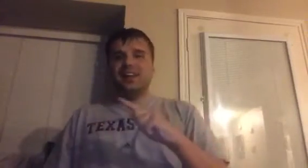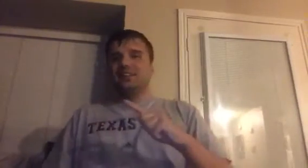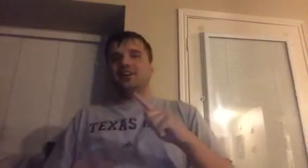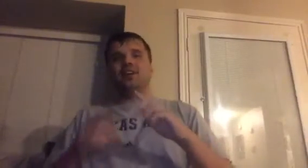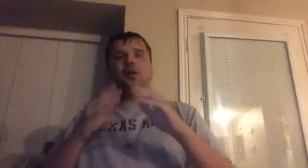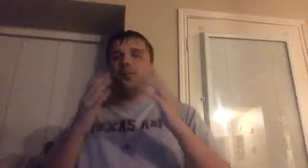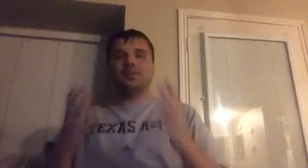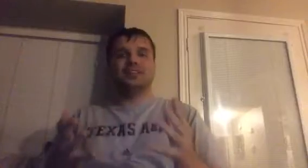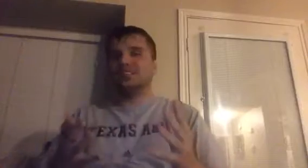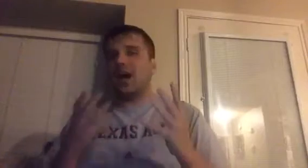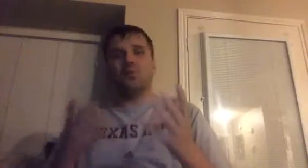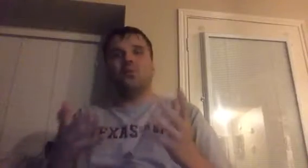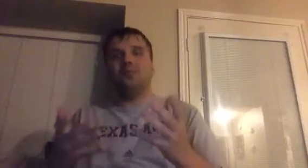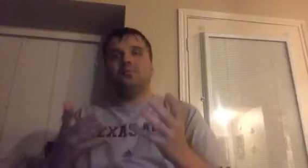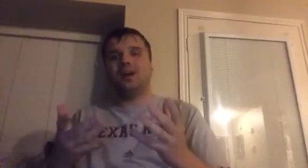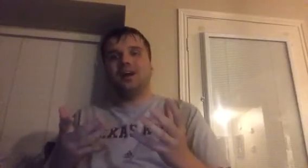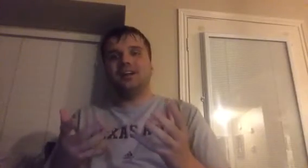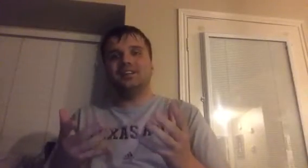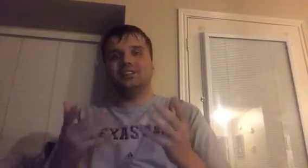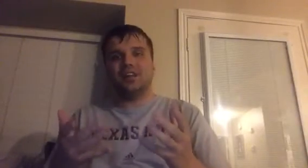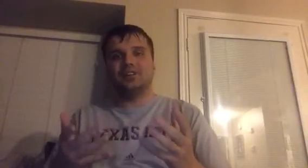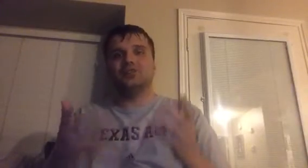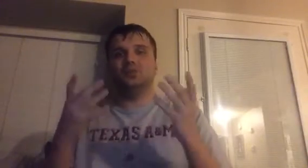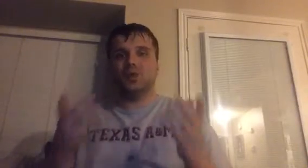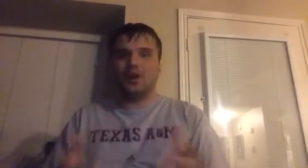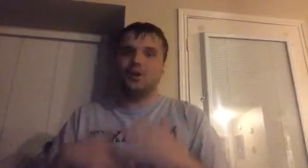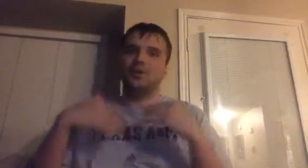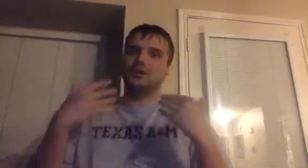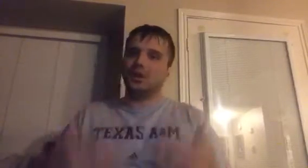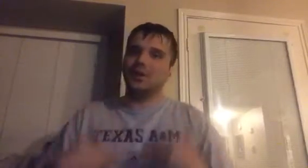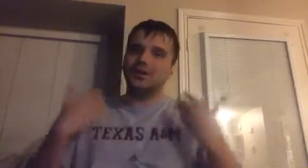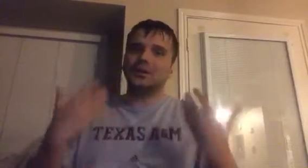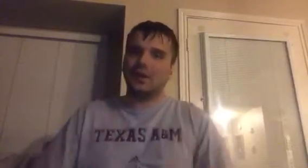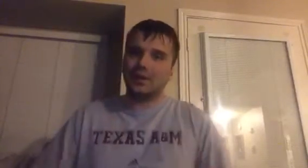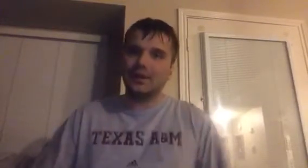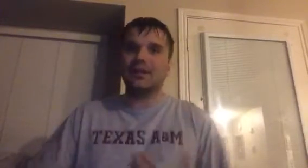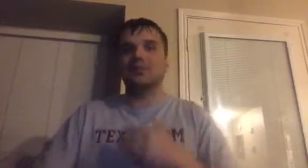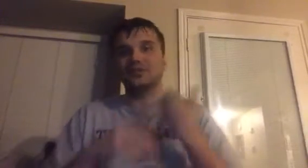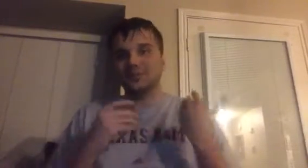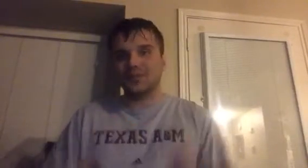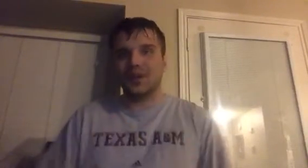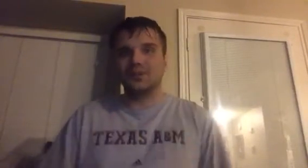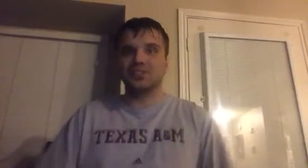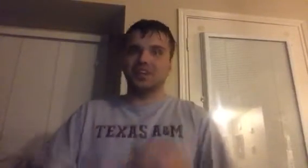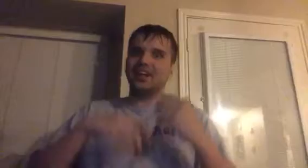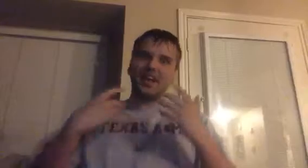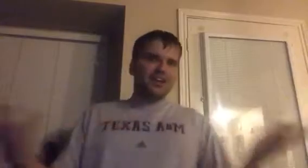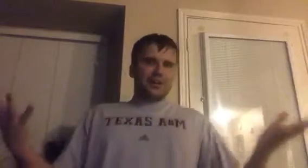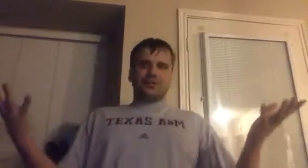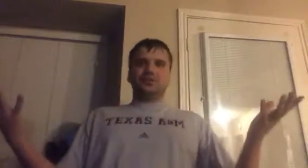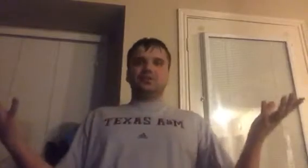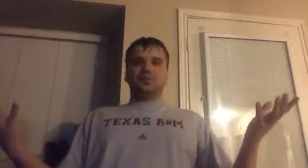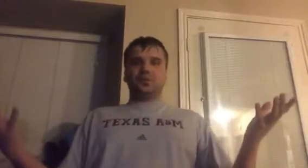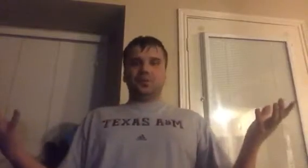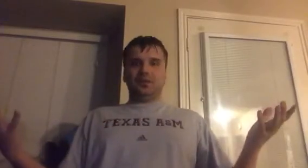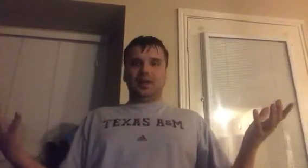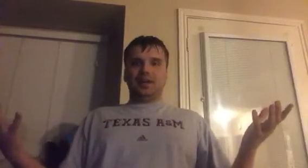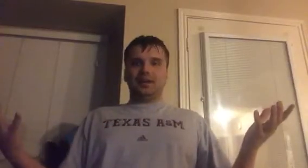please I want my channel to grow and grow and grow and get more subscribers just like any other youtuber would like